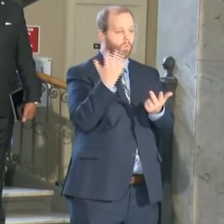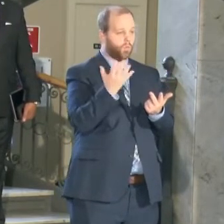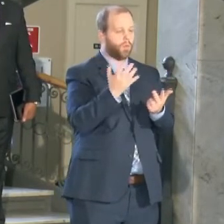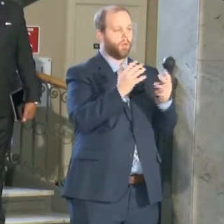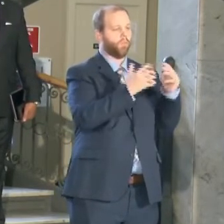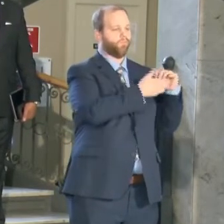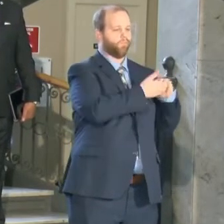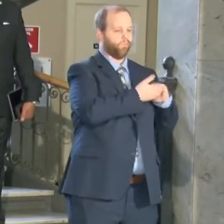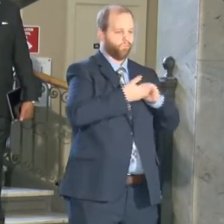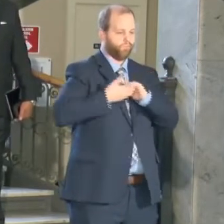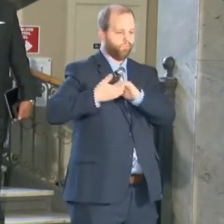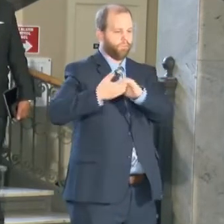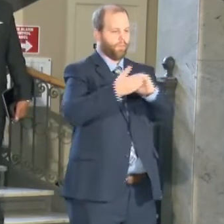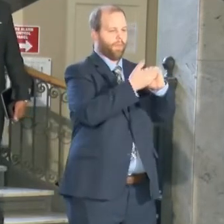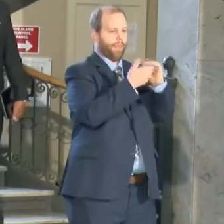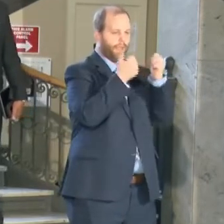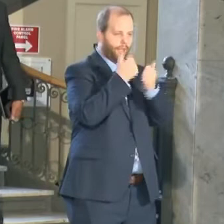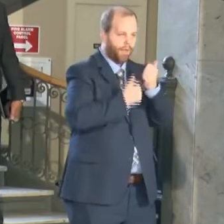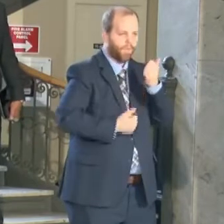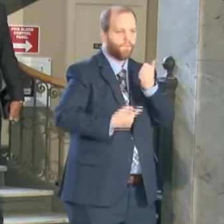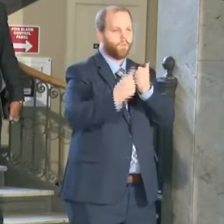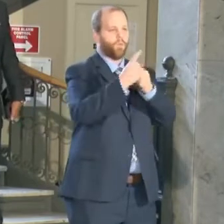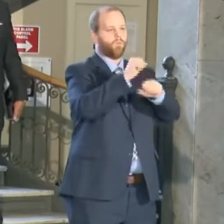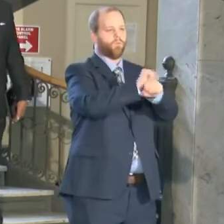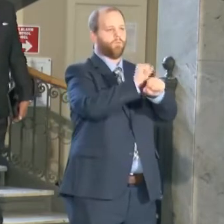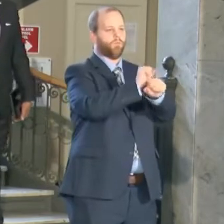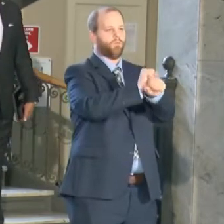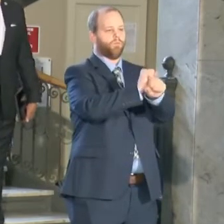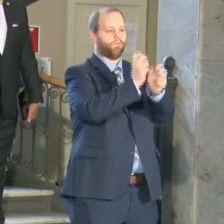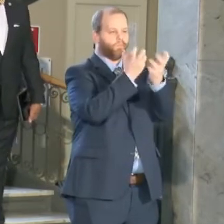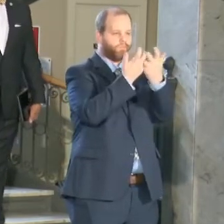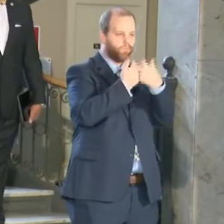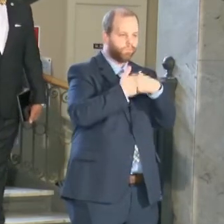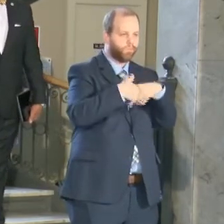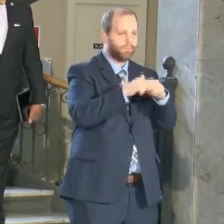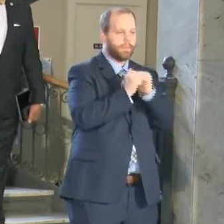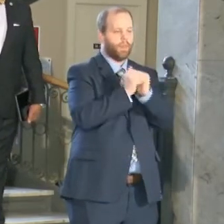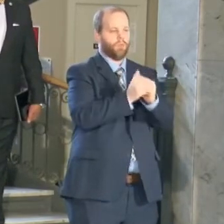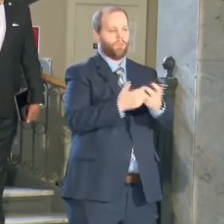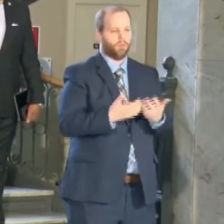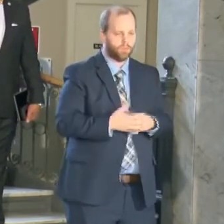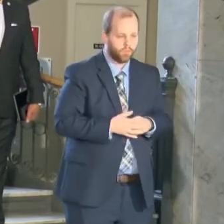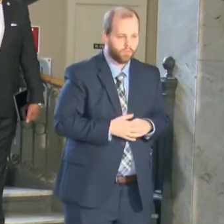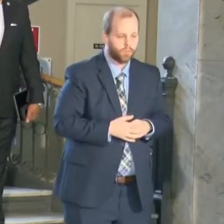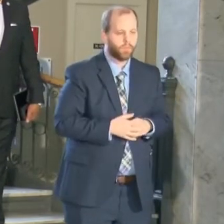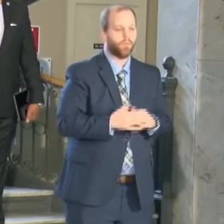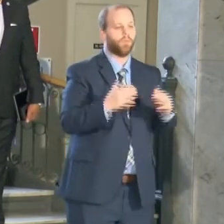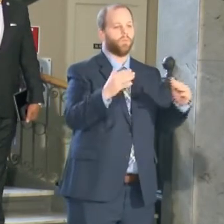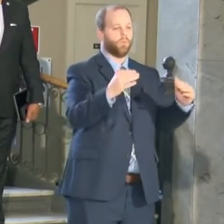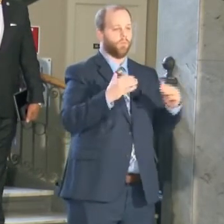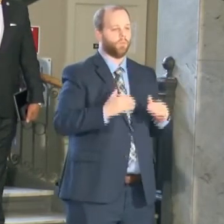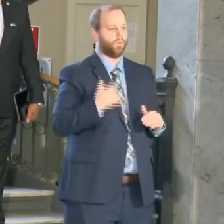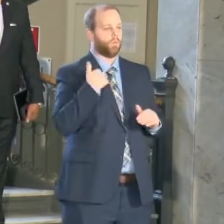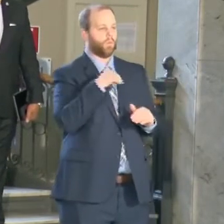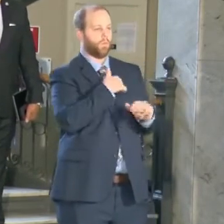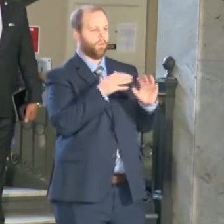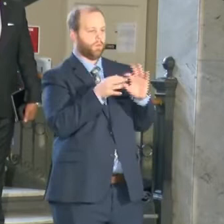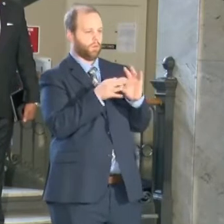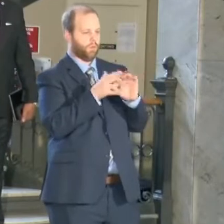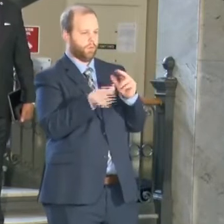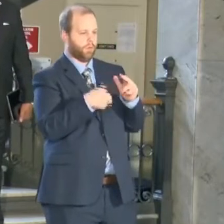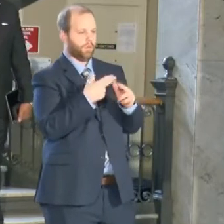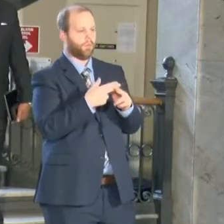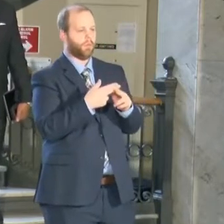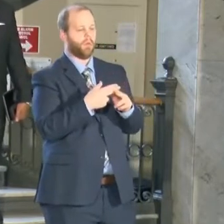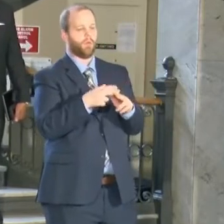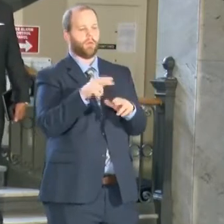entities working together. Let me talk a little bit about our task force. You'll hear me mention WAVE. WAVE is the acronym